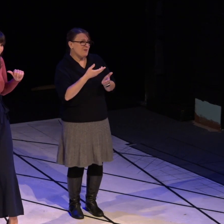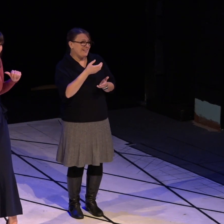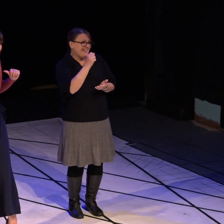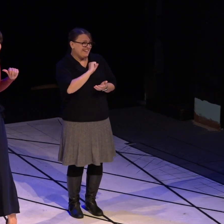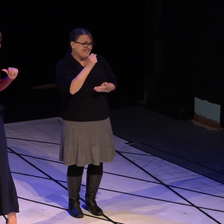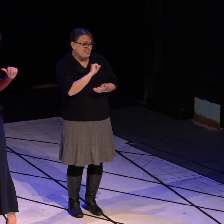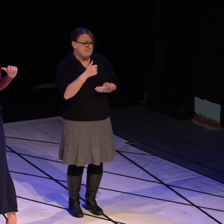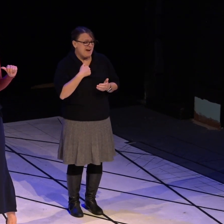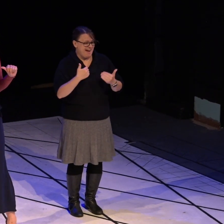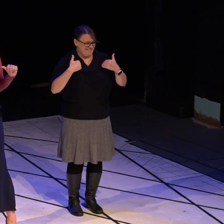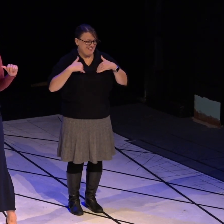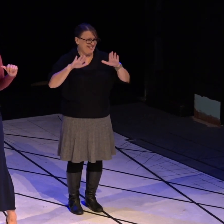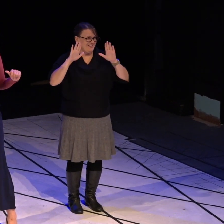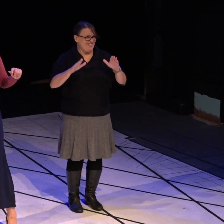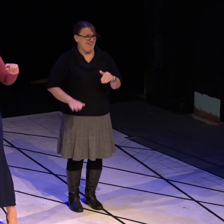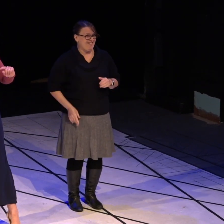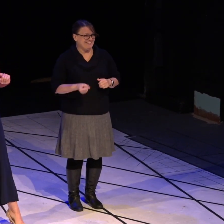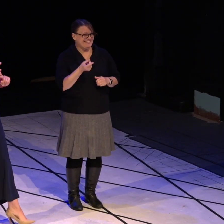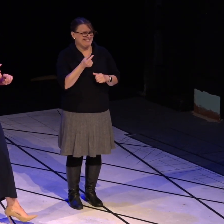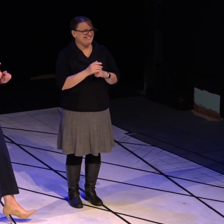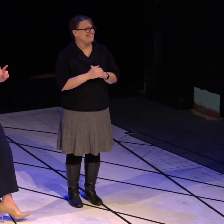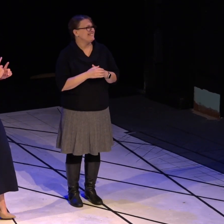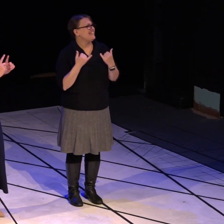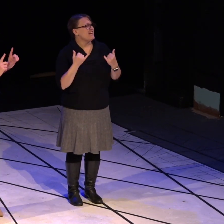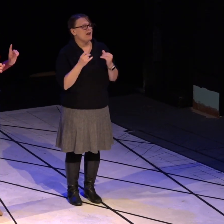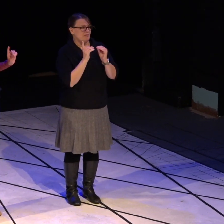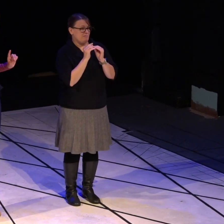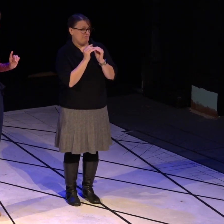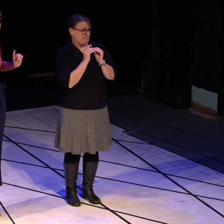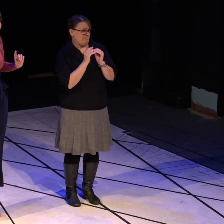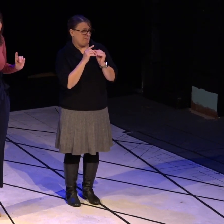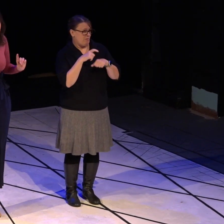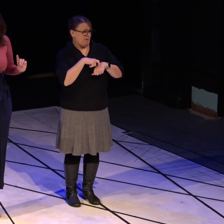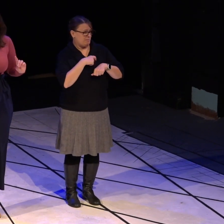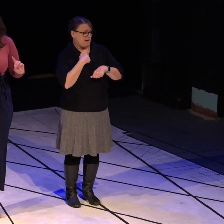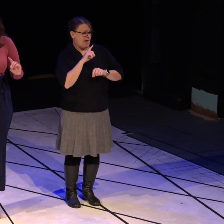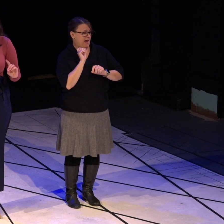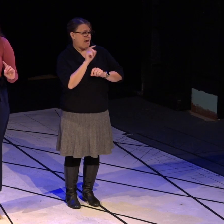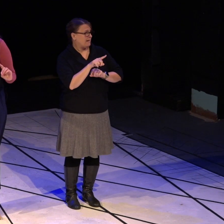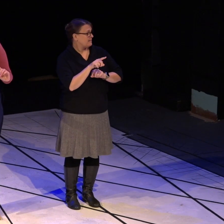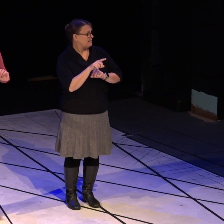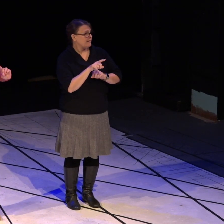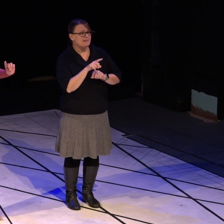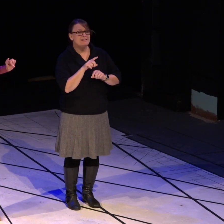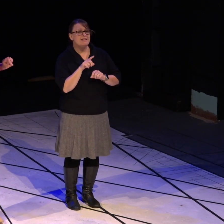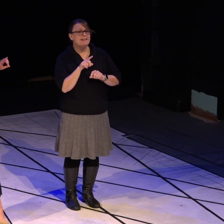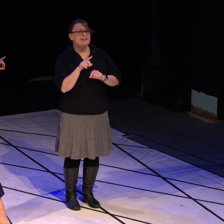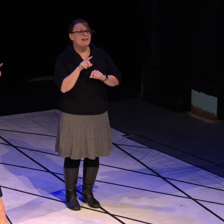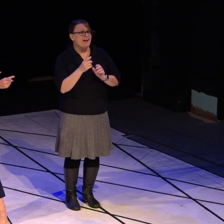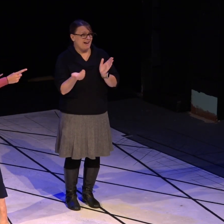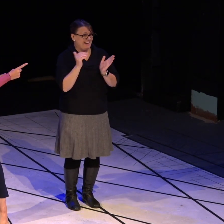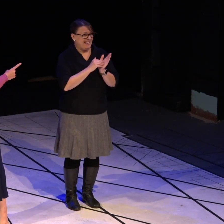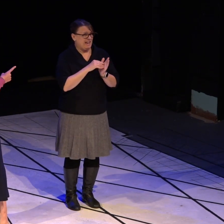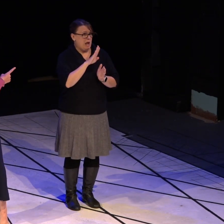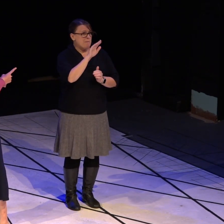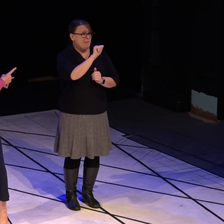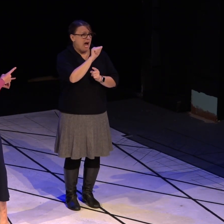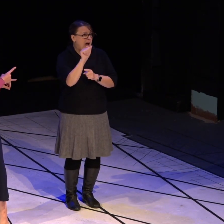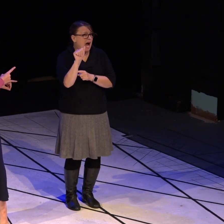the wonder dogs. Now I'm going to ask you one last time. By show of sheeps, bah.